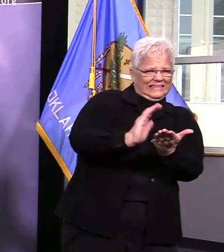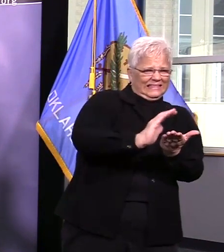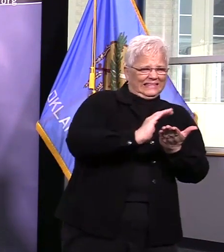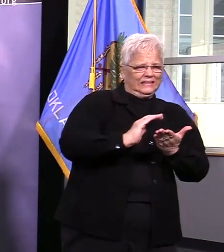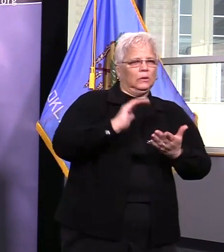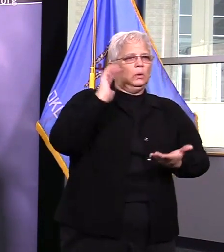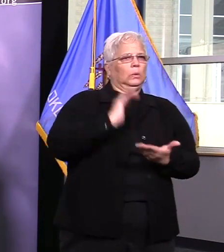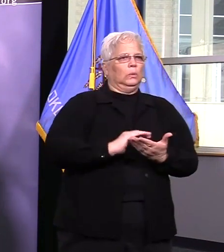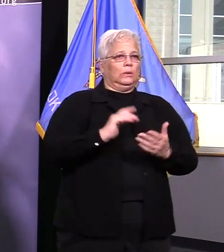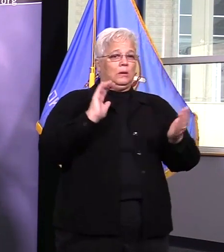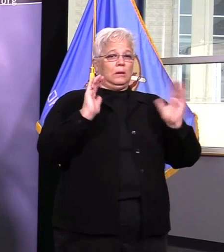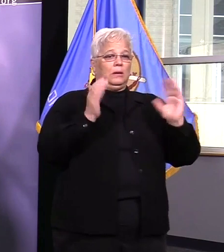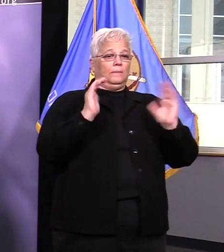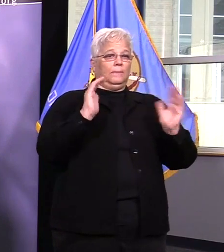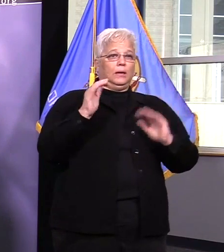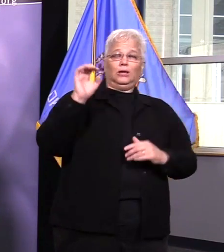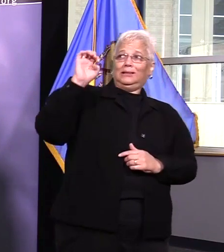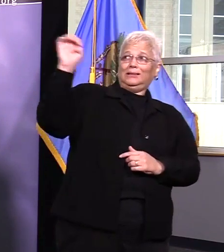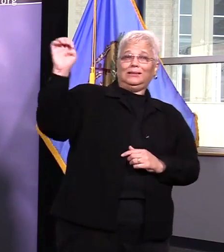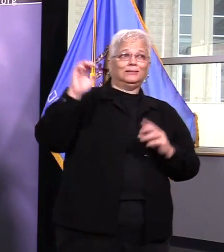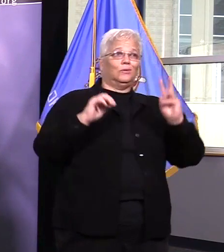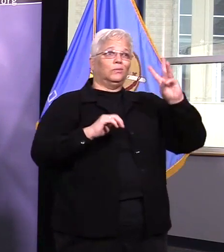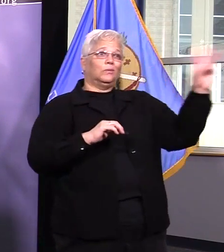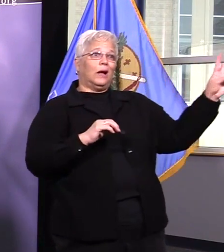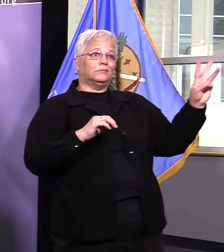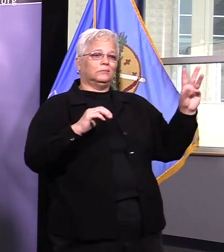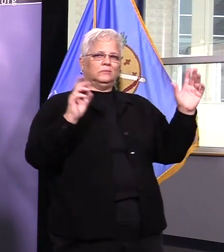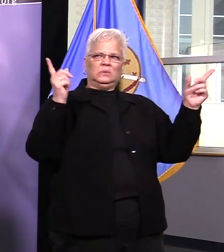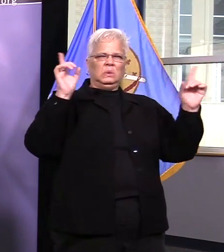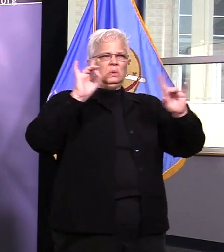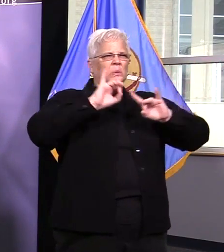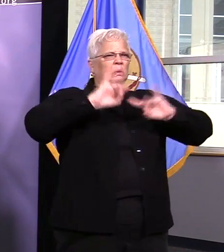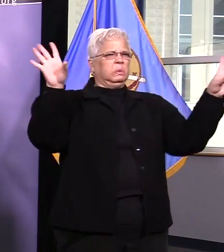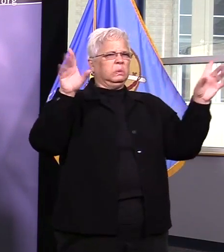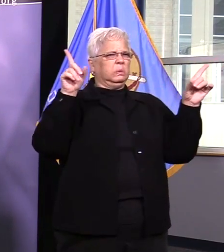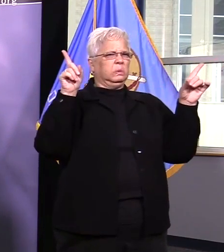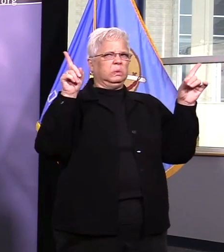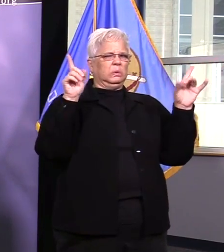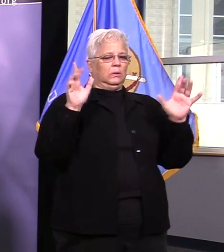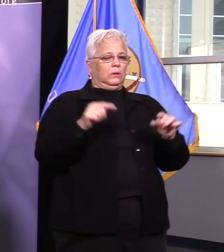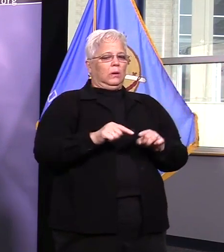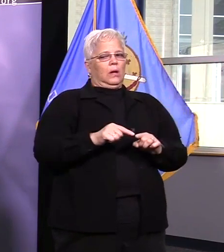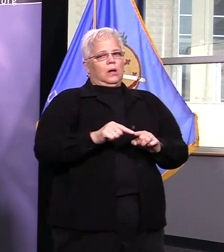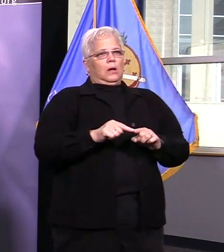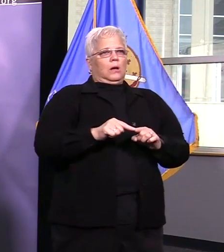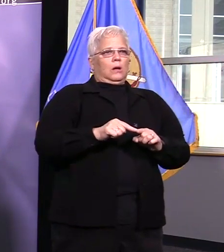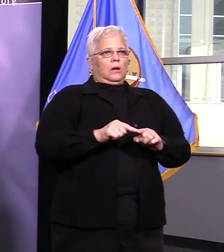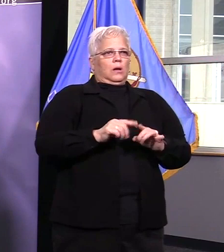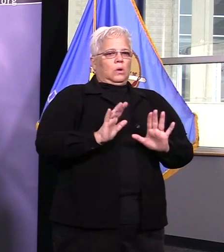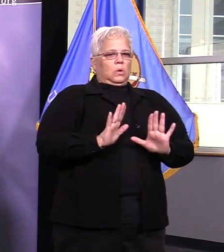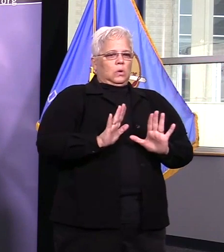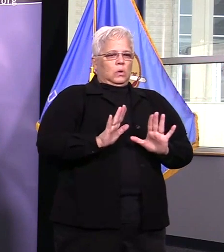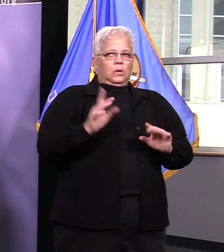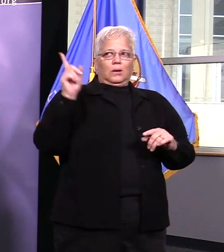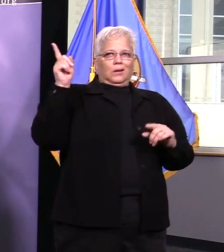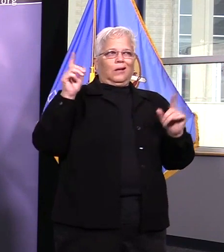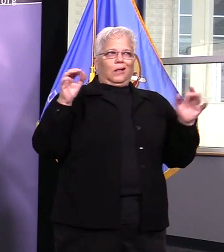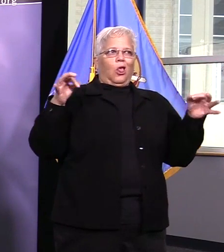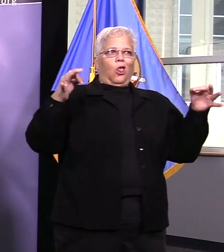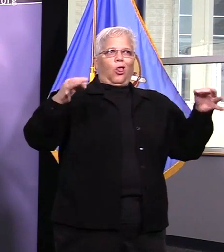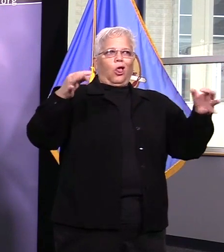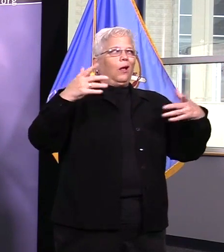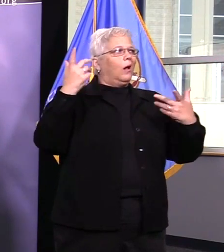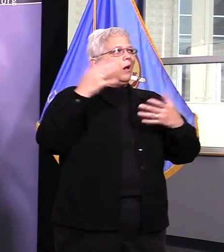event than we have been and a lot of them waited far longer into the spread of the virus